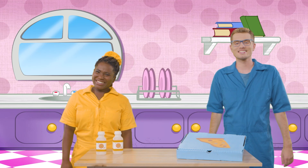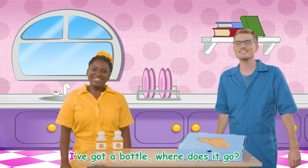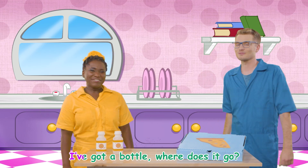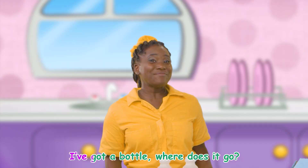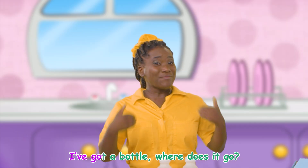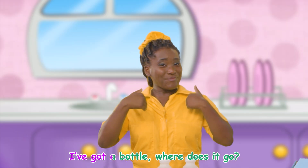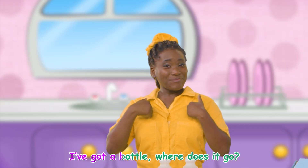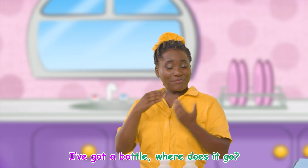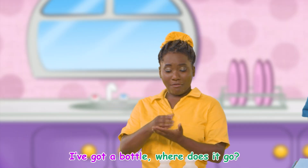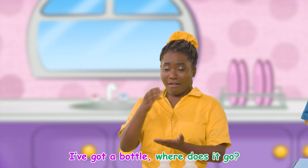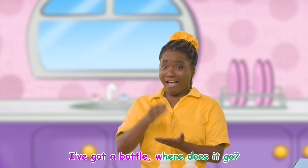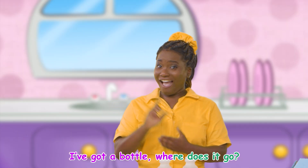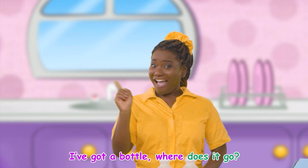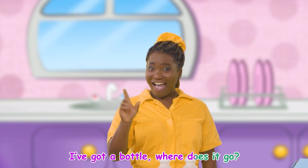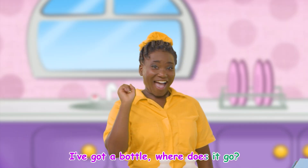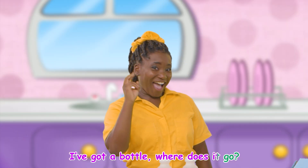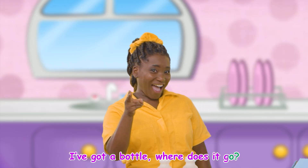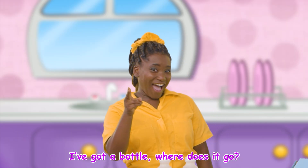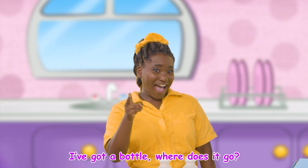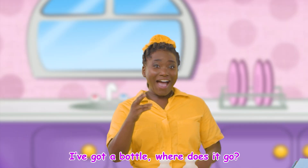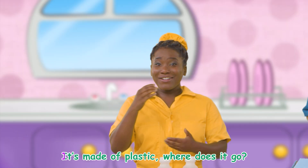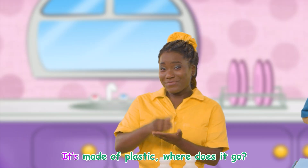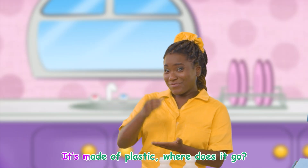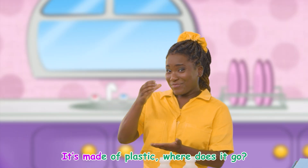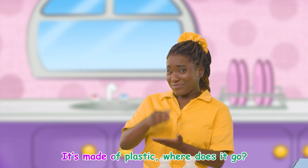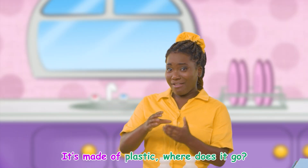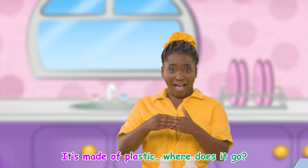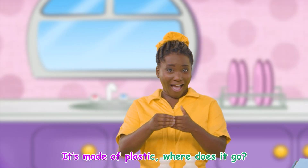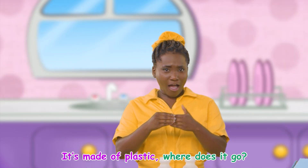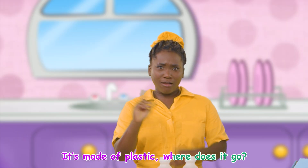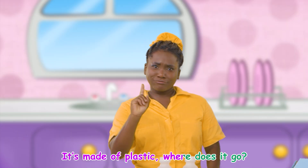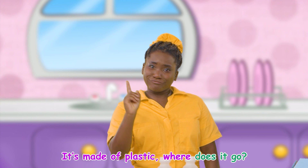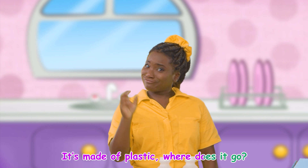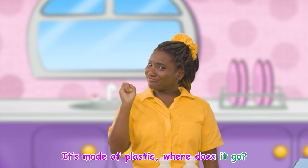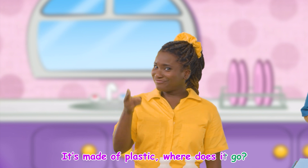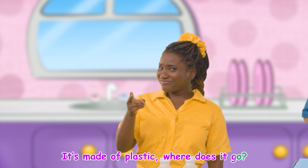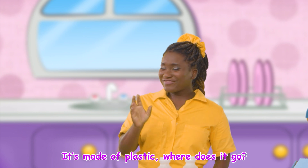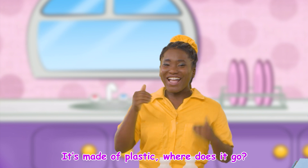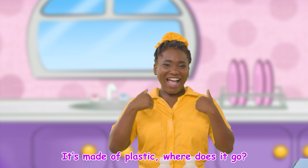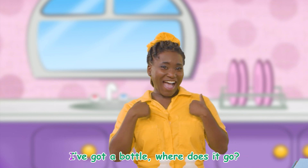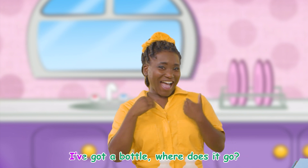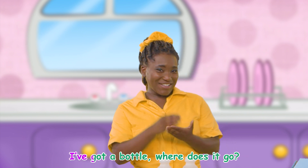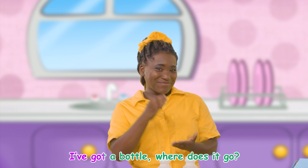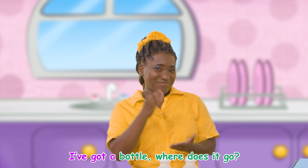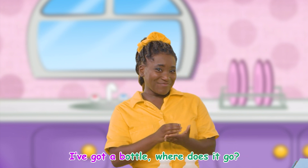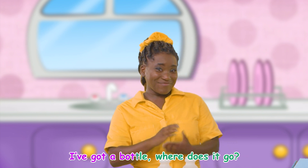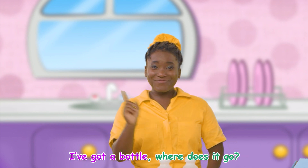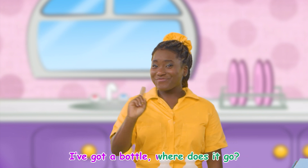I've got a bottle. Where does it go? It's made of plastic. Where does it go? I've got a bottle.